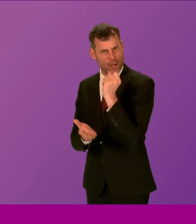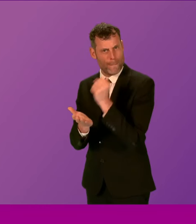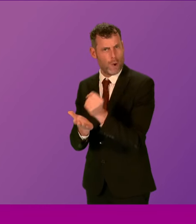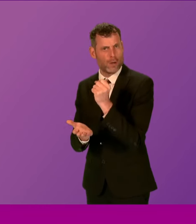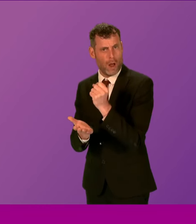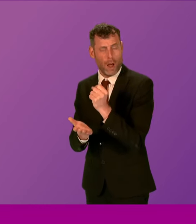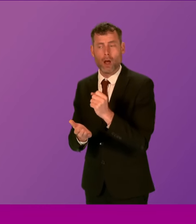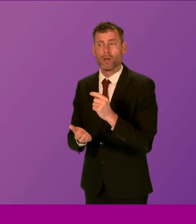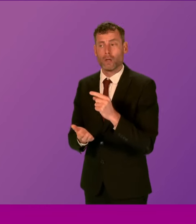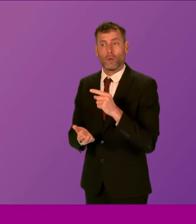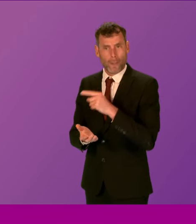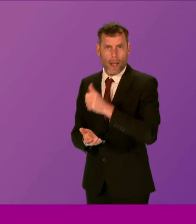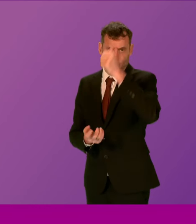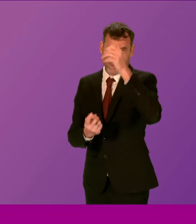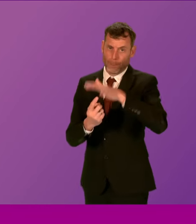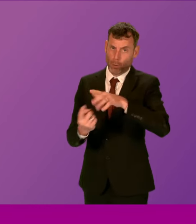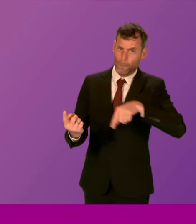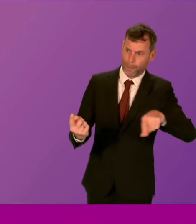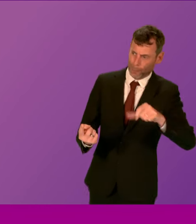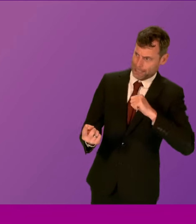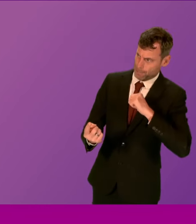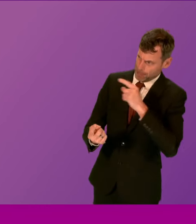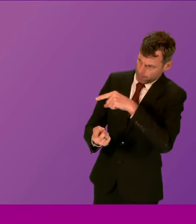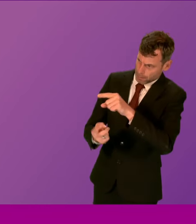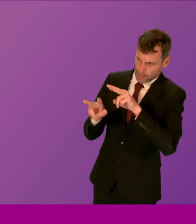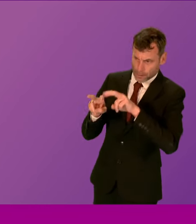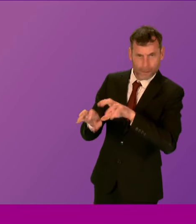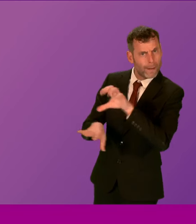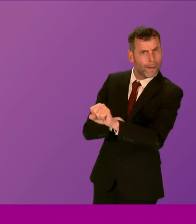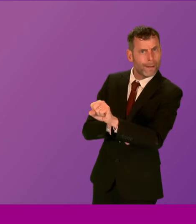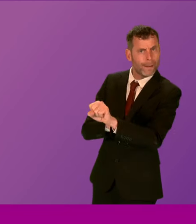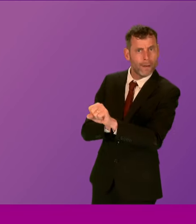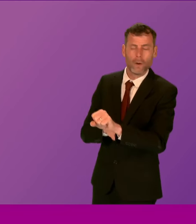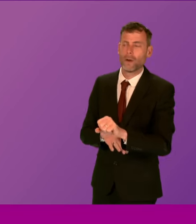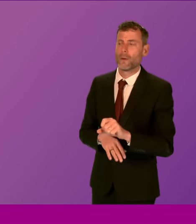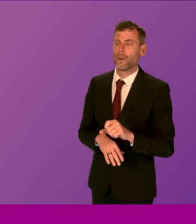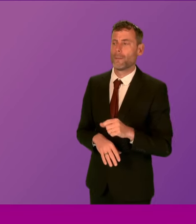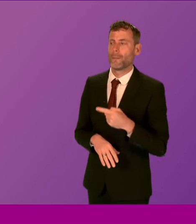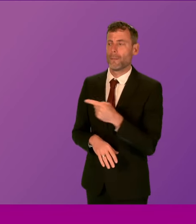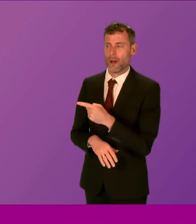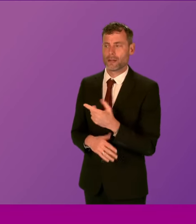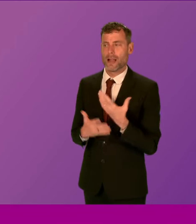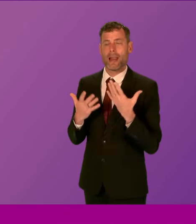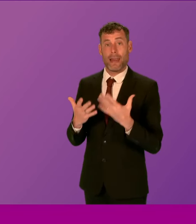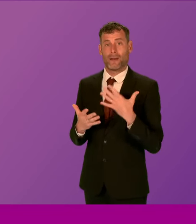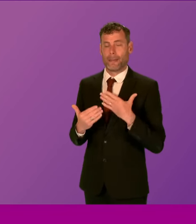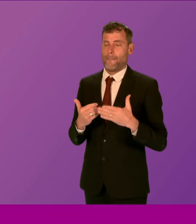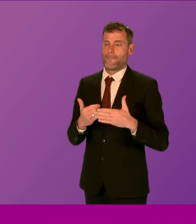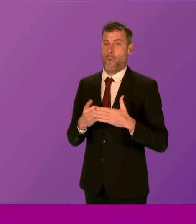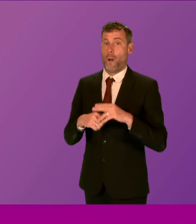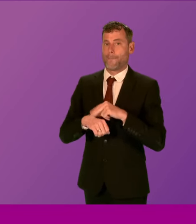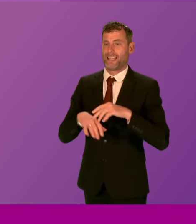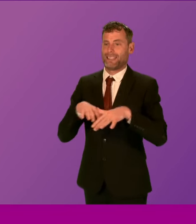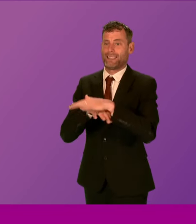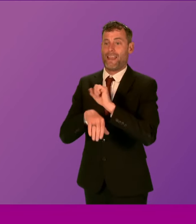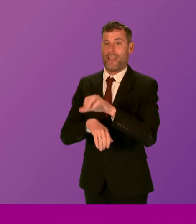We'll be seeking to reassure the community as they can. And I think the suggestion being made about an increased police presence is a sensible suggestion being